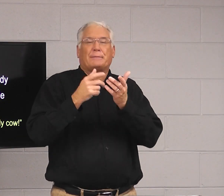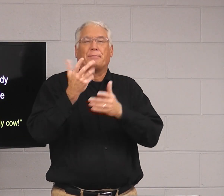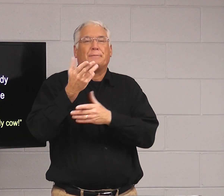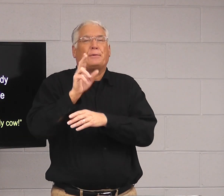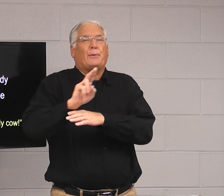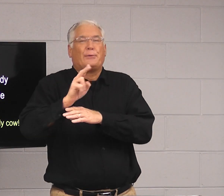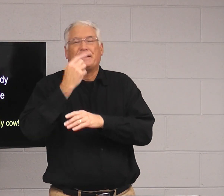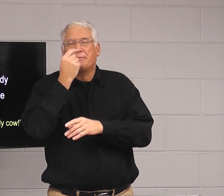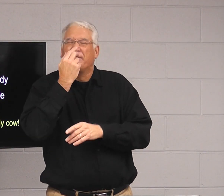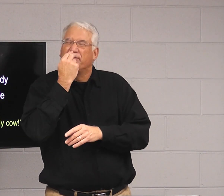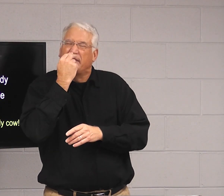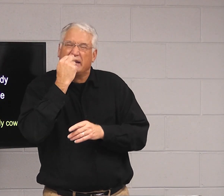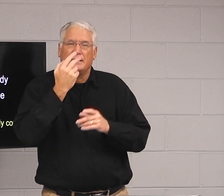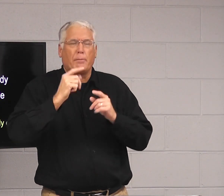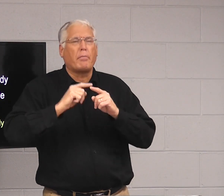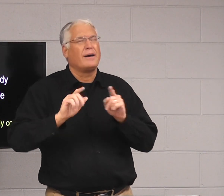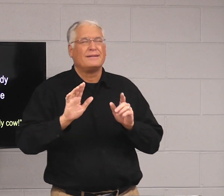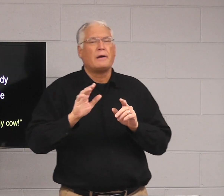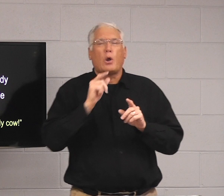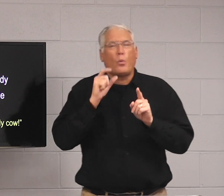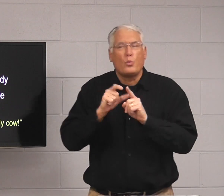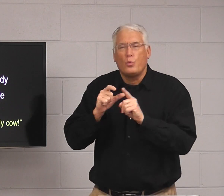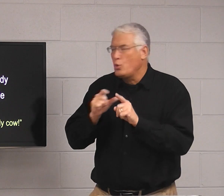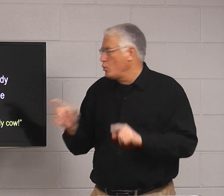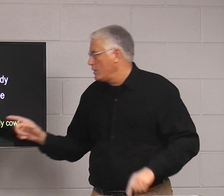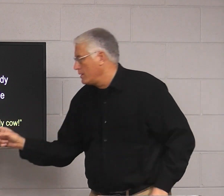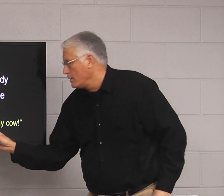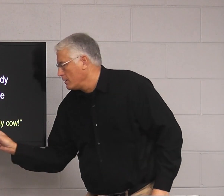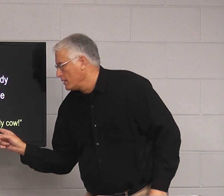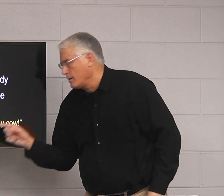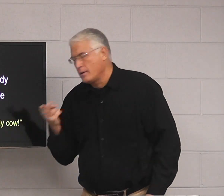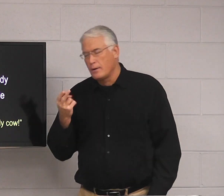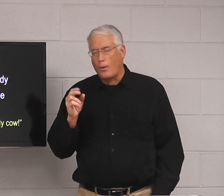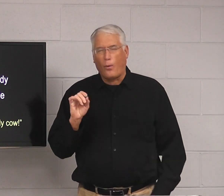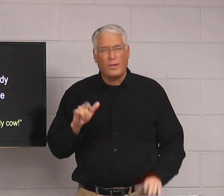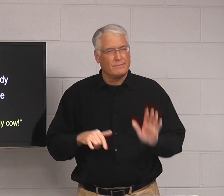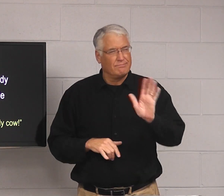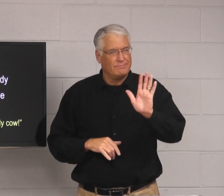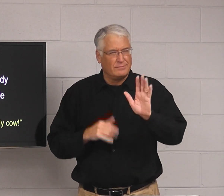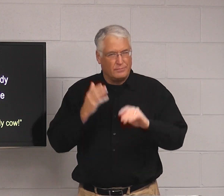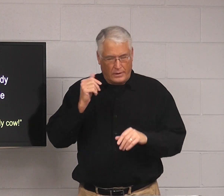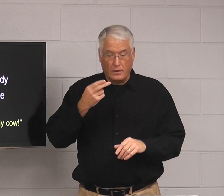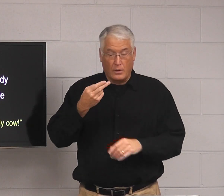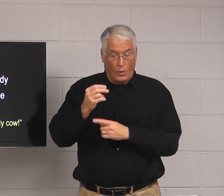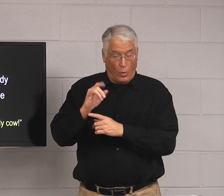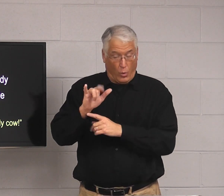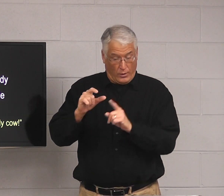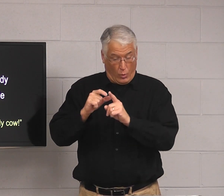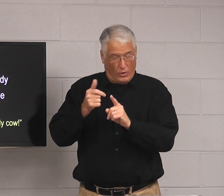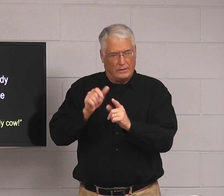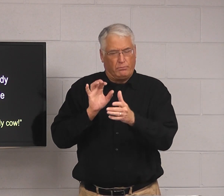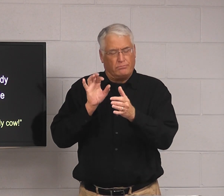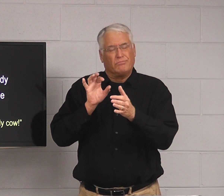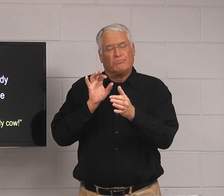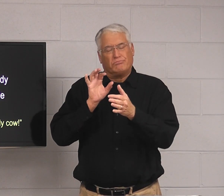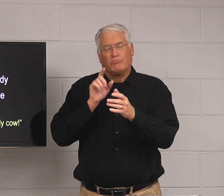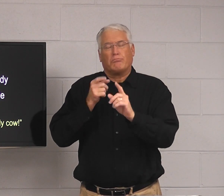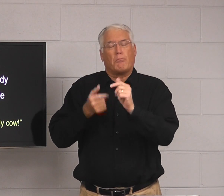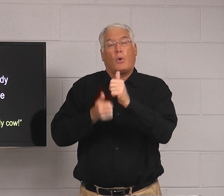So sometimes people use that as a funny point. But really, that word, holy, the word holy,